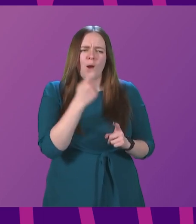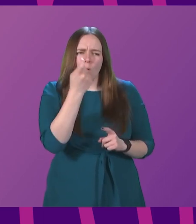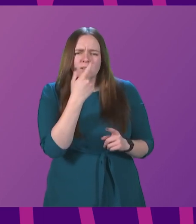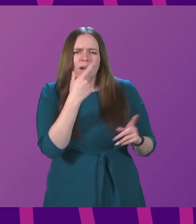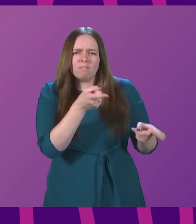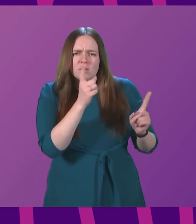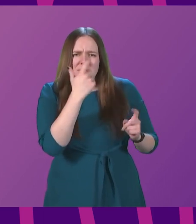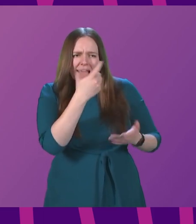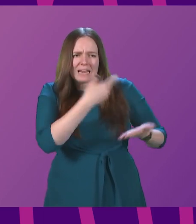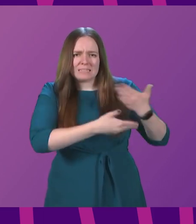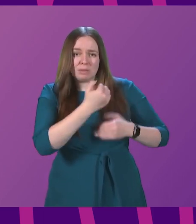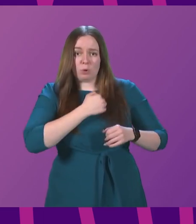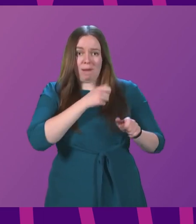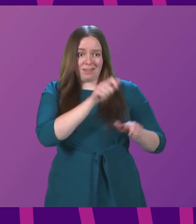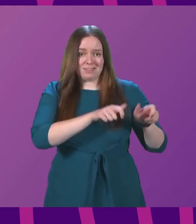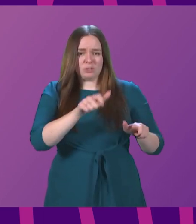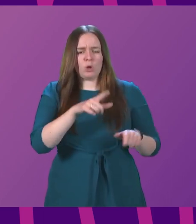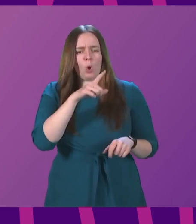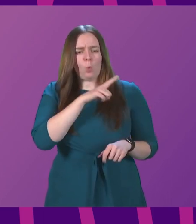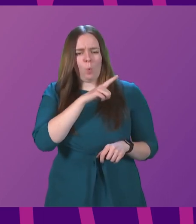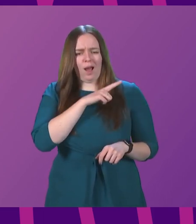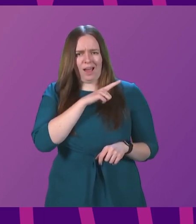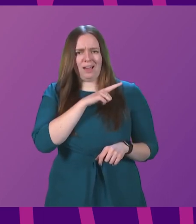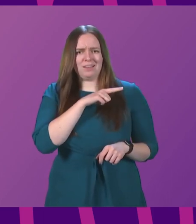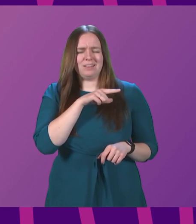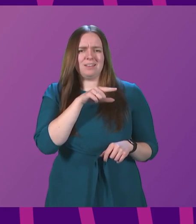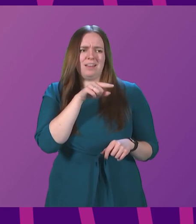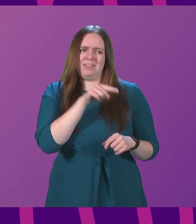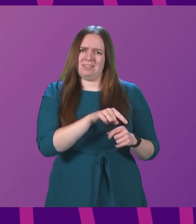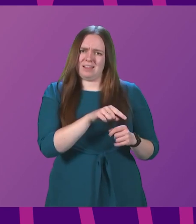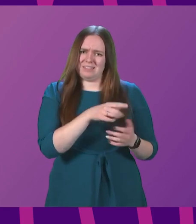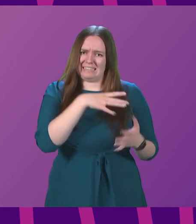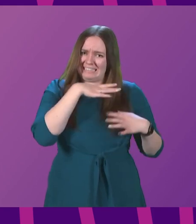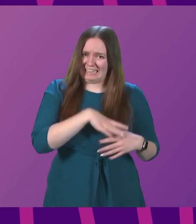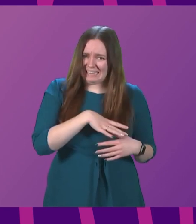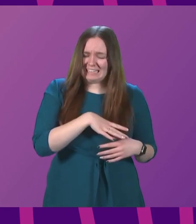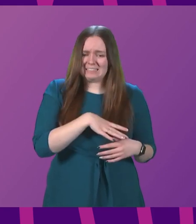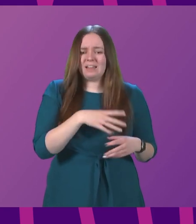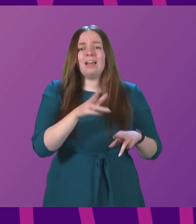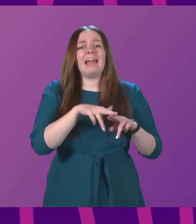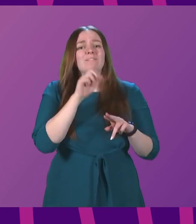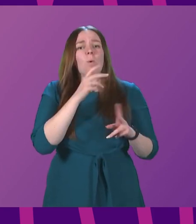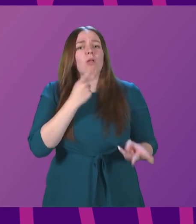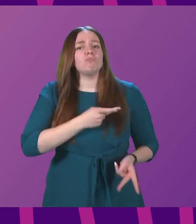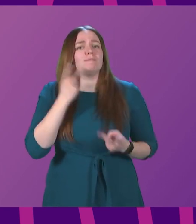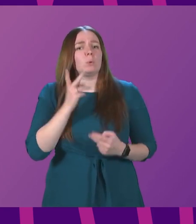explain to my constituents why this moratorium is required and when will it be reviewed again?